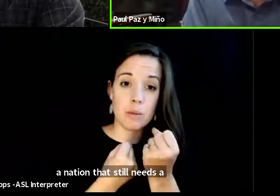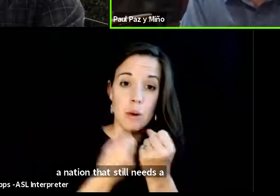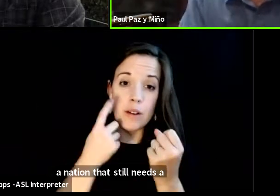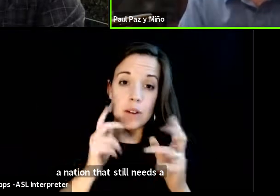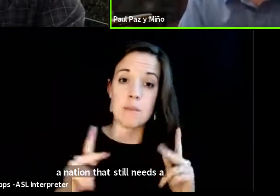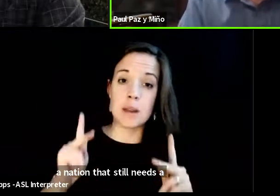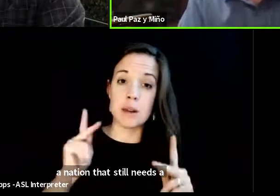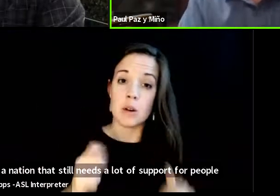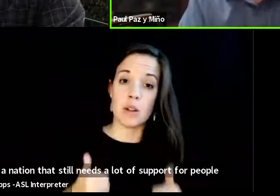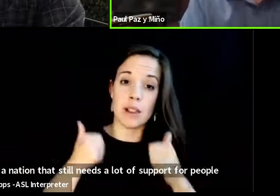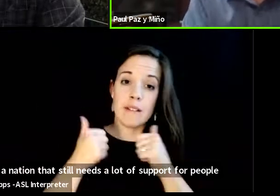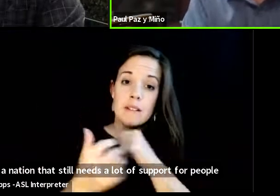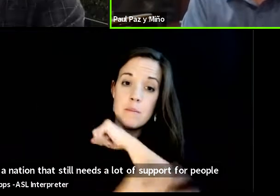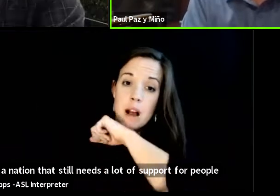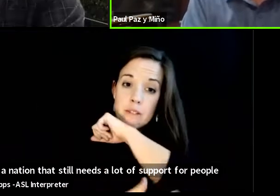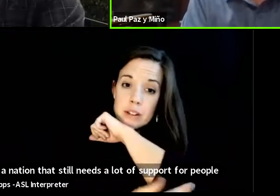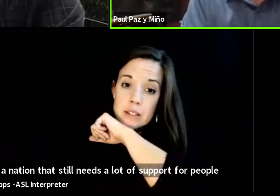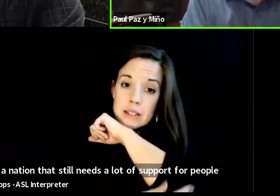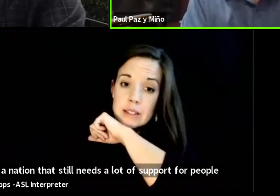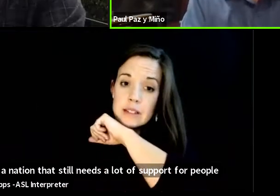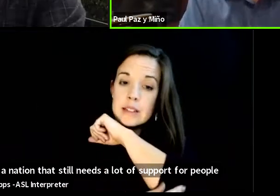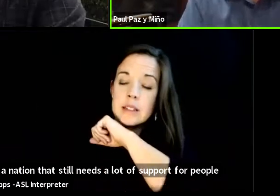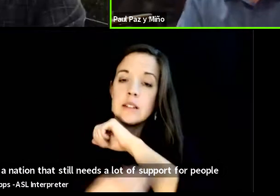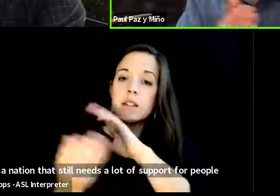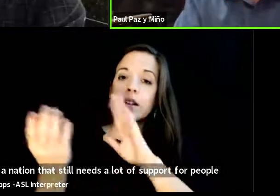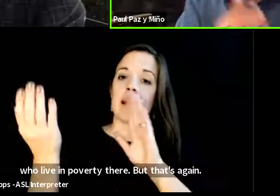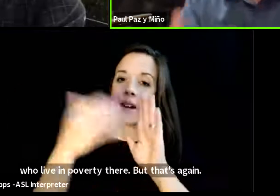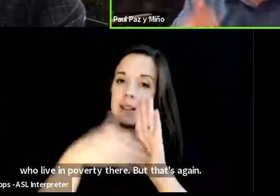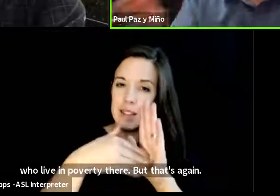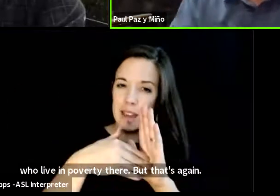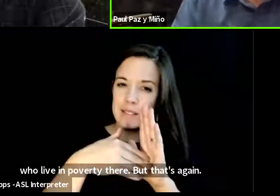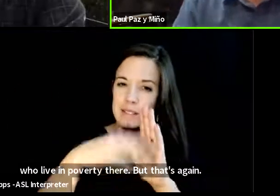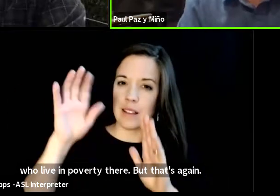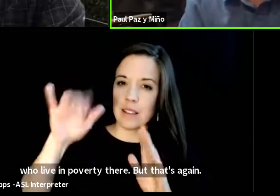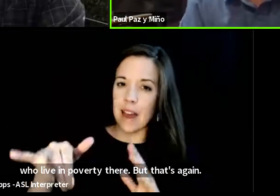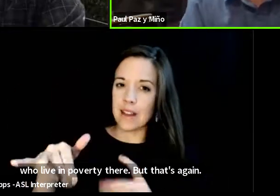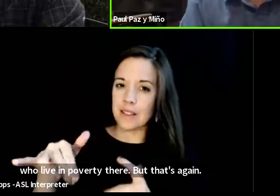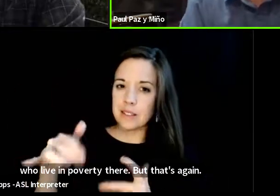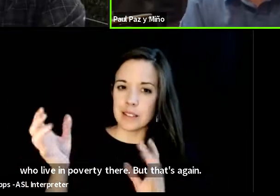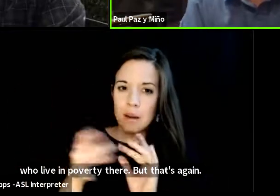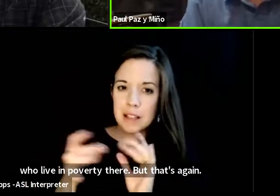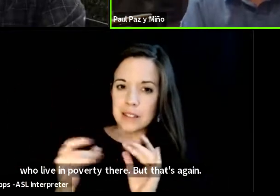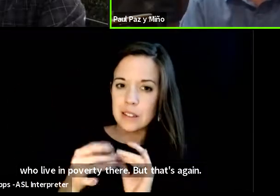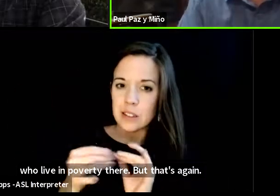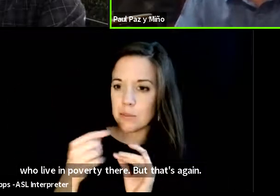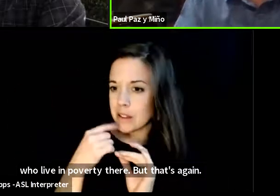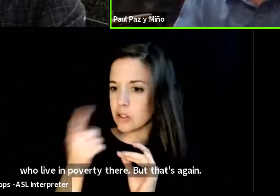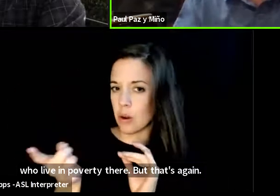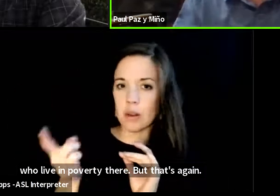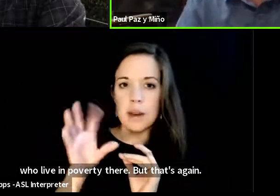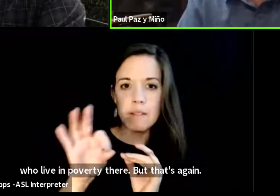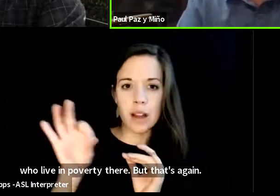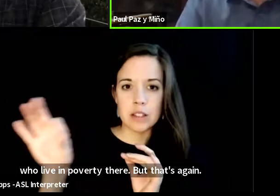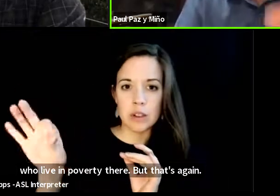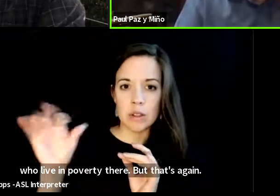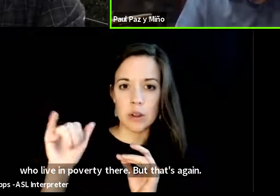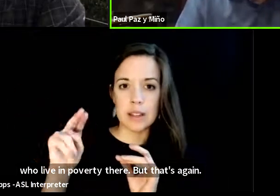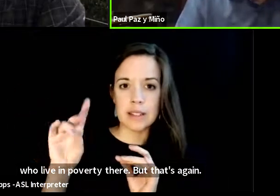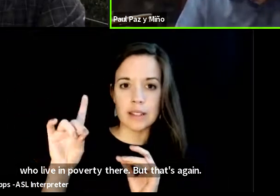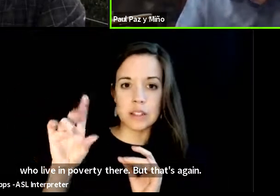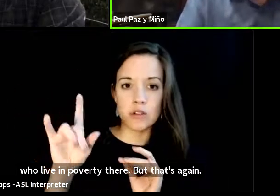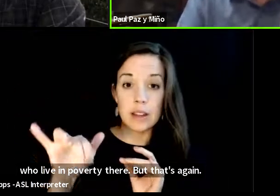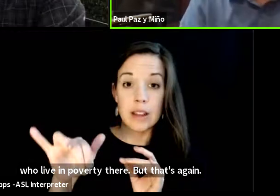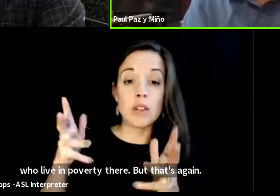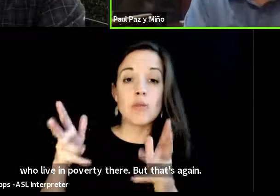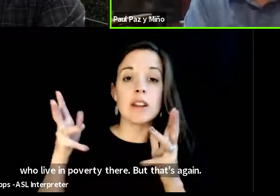live in poverty there but that's again a message that's being sold to them by the fossil fuel industry the rest of the world needs to